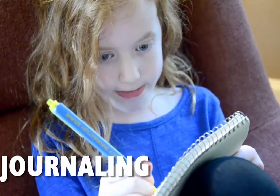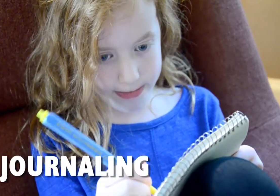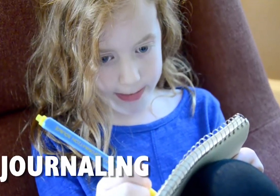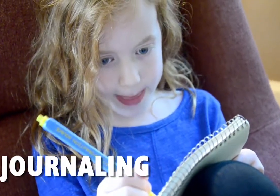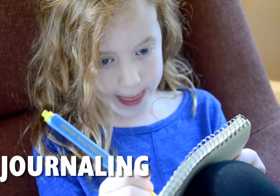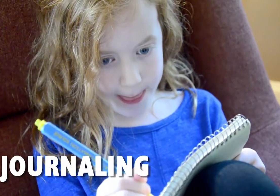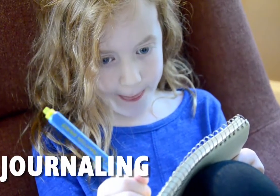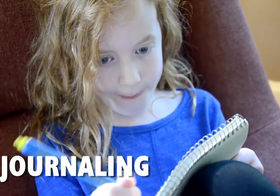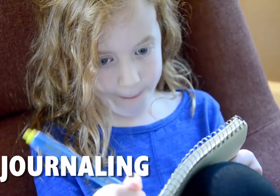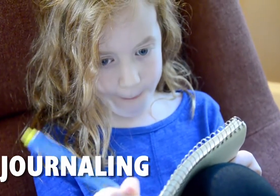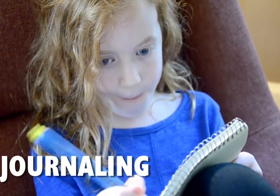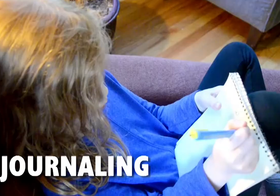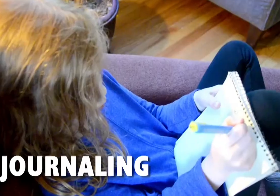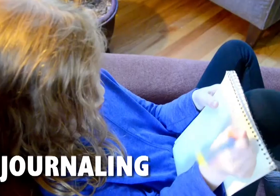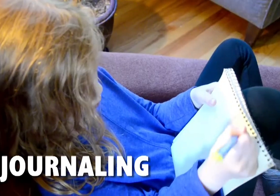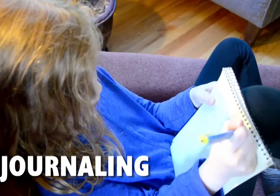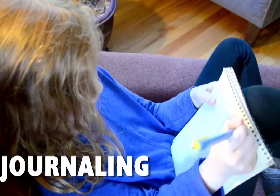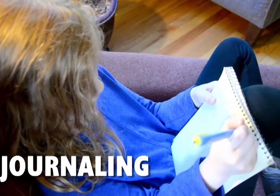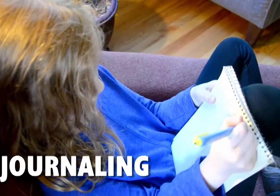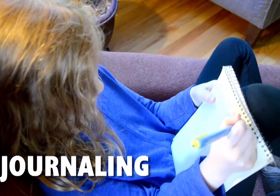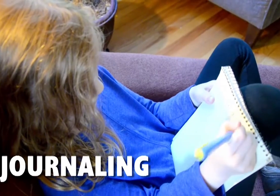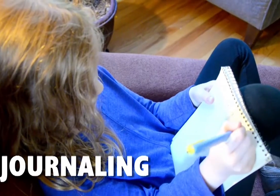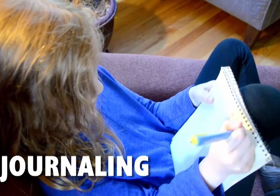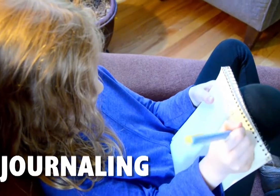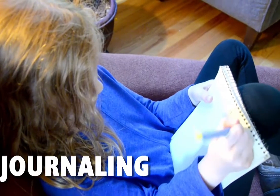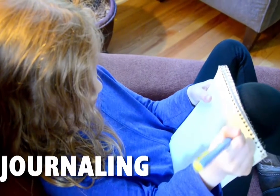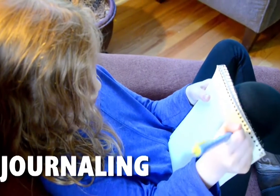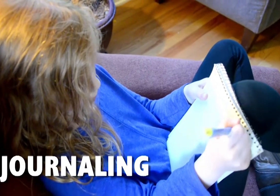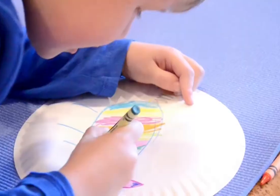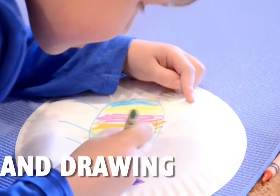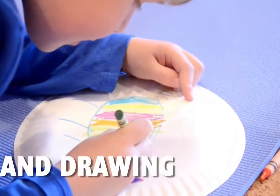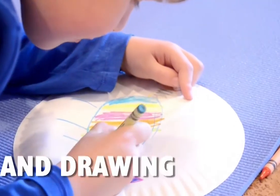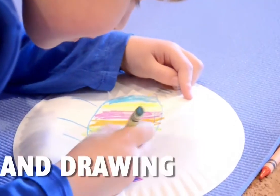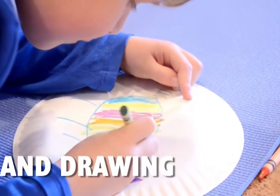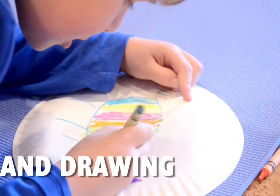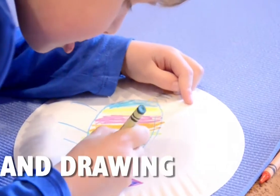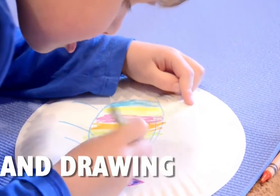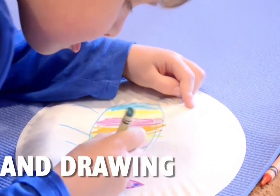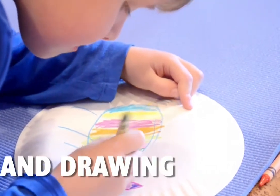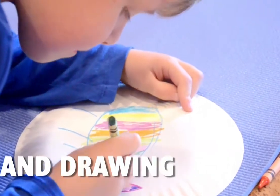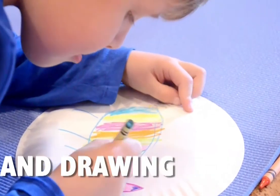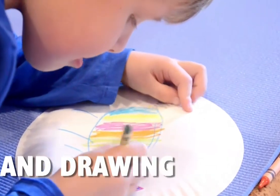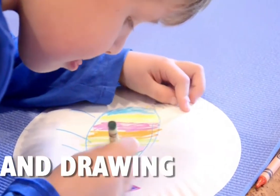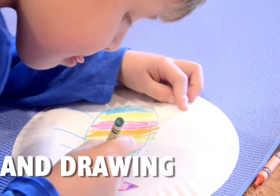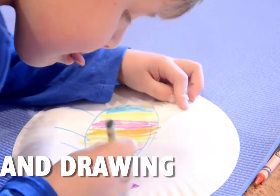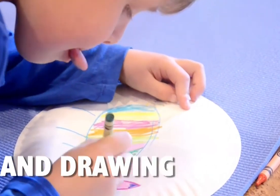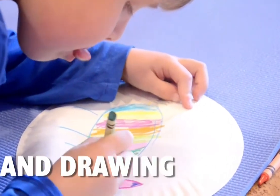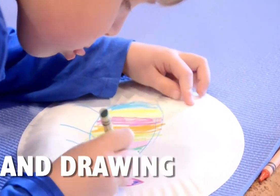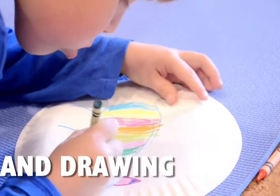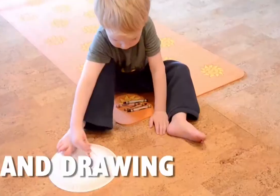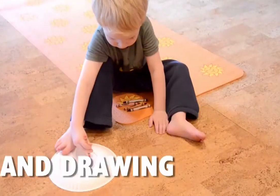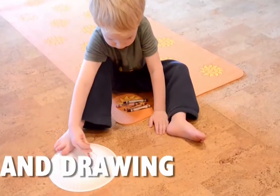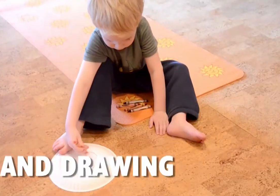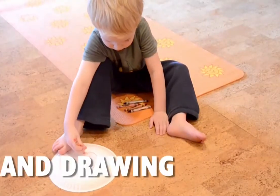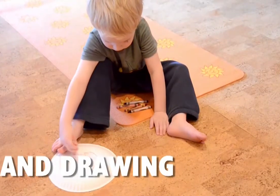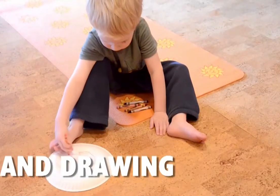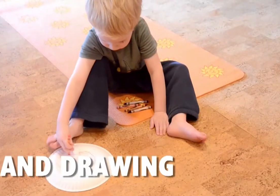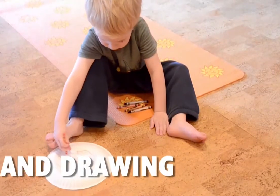some journaling. So writing some things down of how they're feeling and coloring. And sometimes if they're coming at this from a place that's